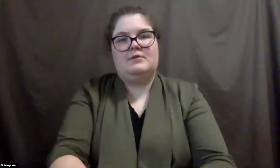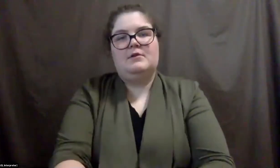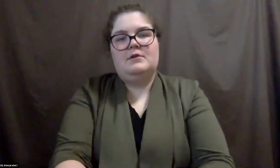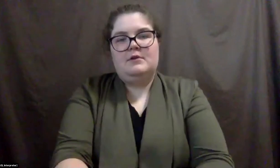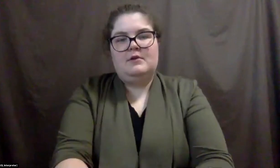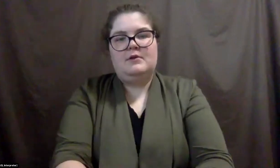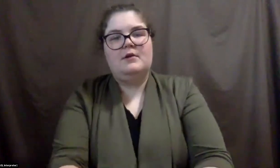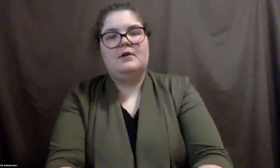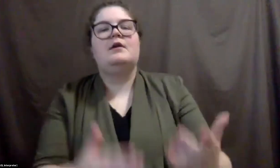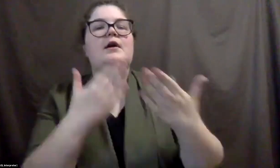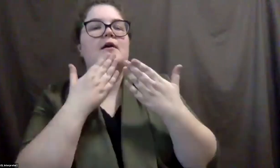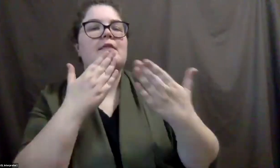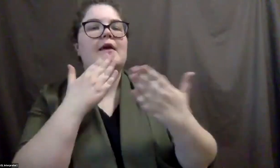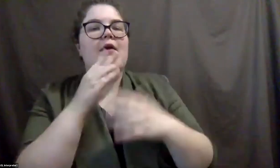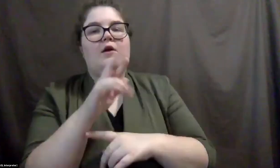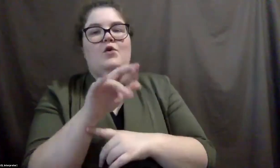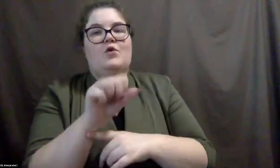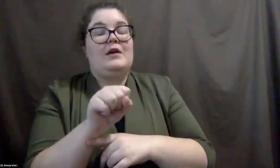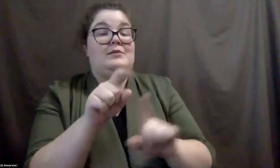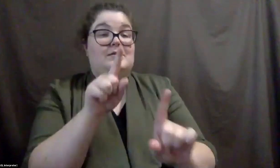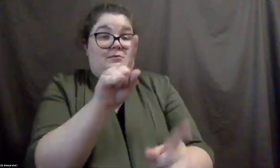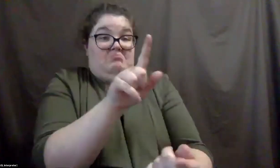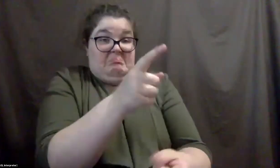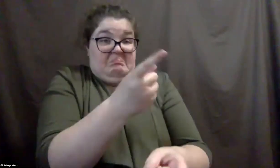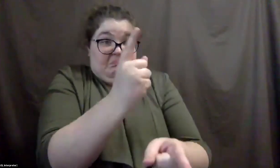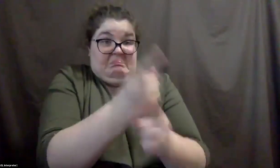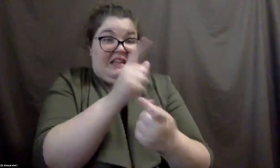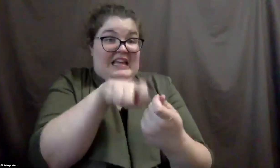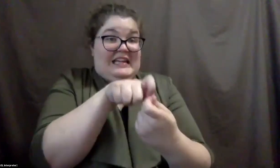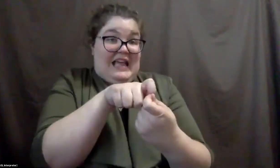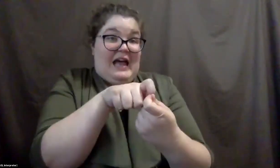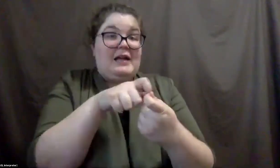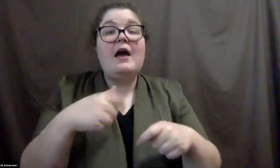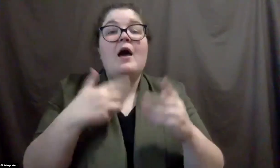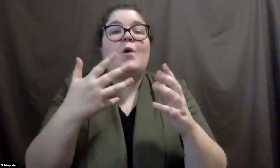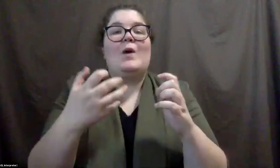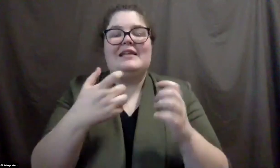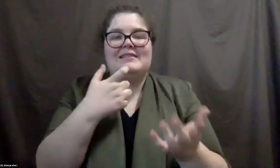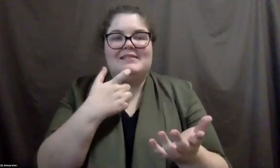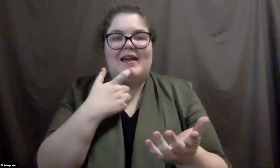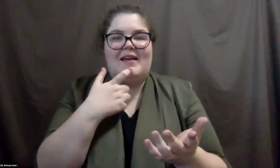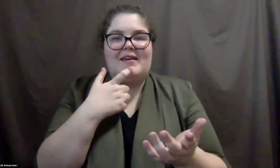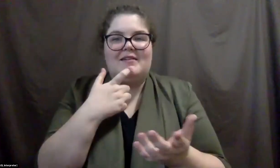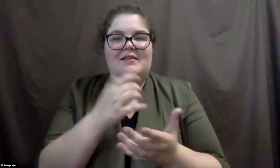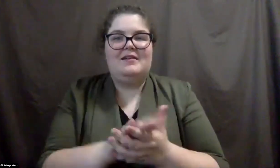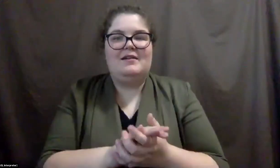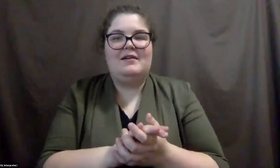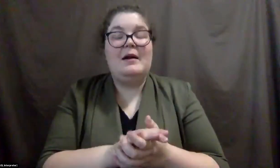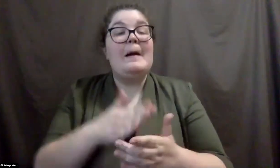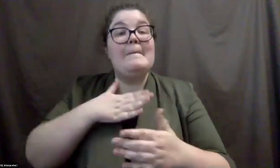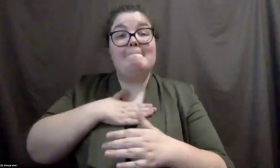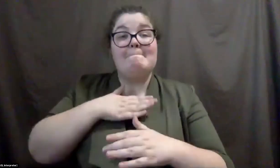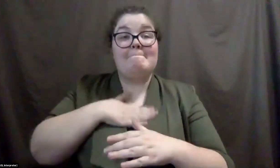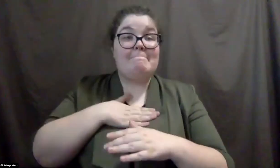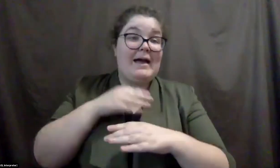Thank you, Chris, and you took the words out of my mouth. So I was going to say that my advice, and